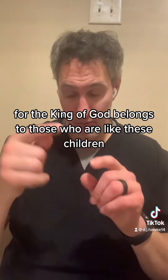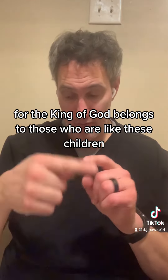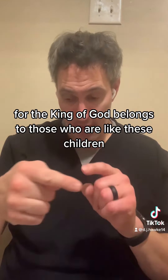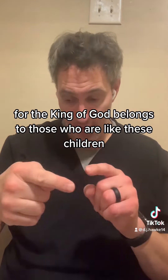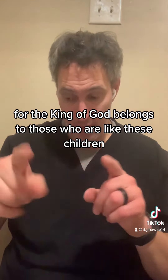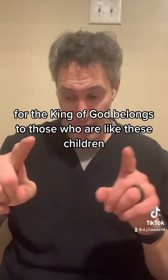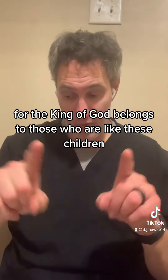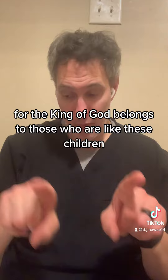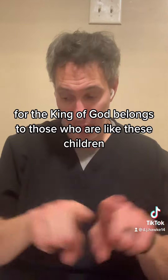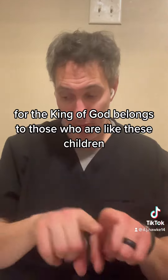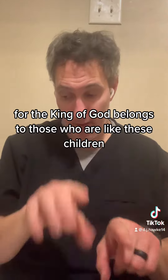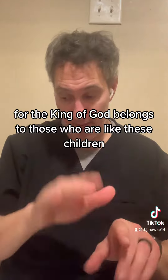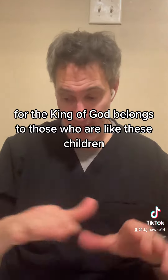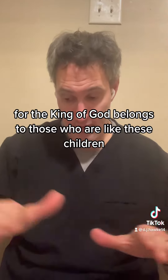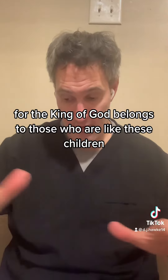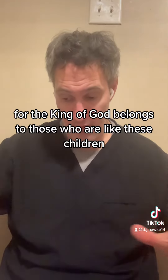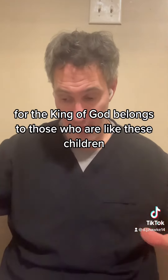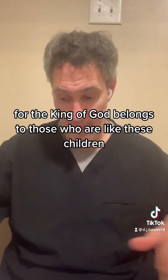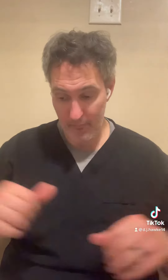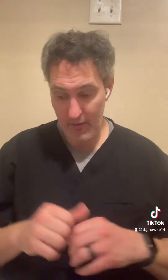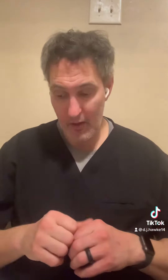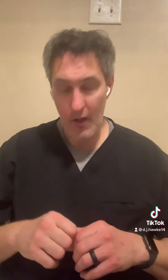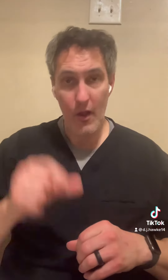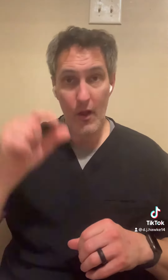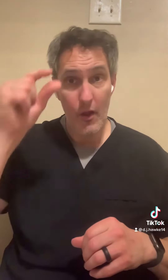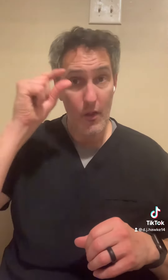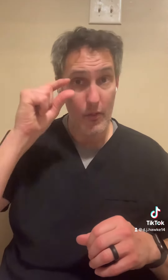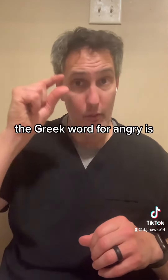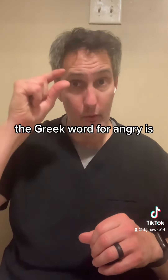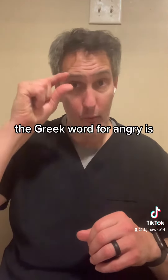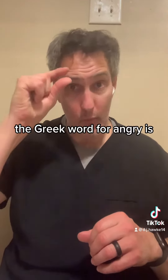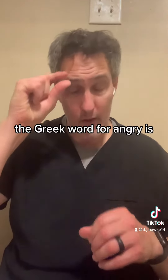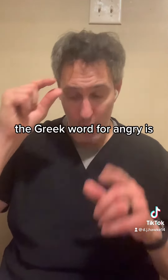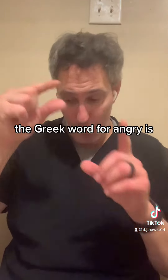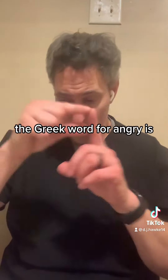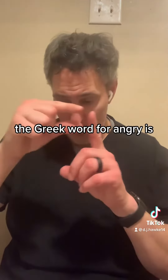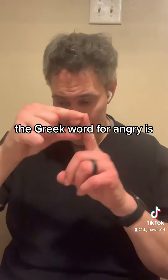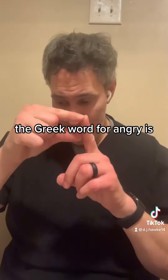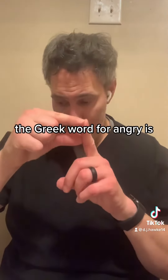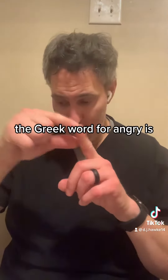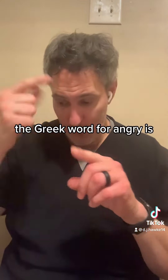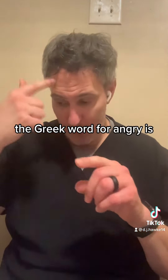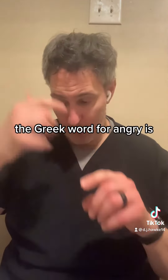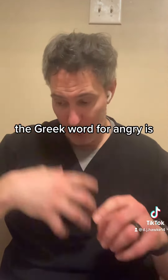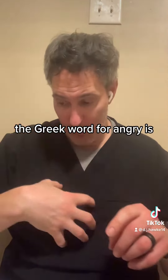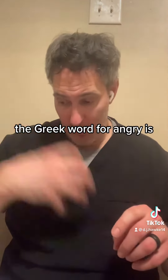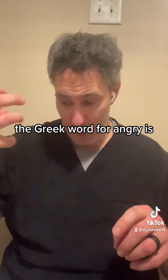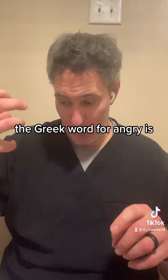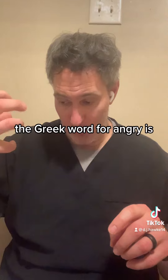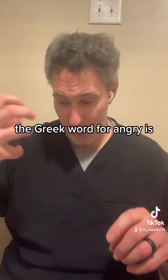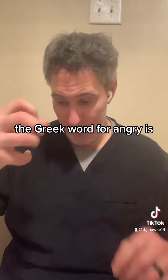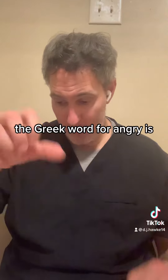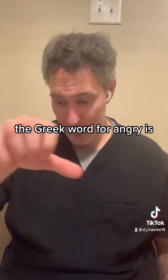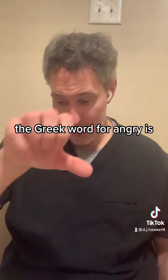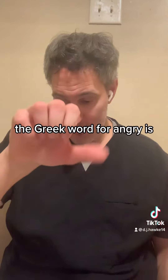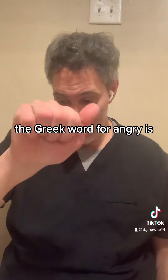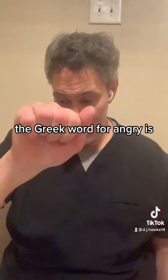to those who are like these children. The Greek word for angry is